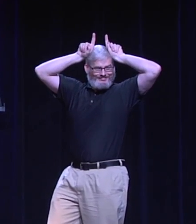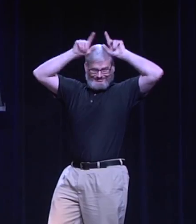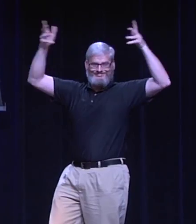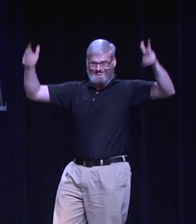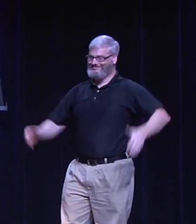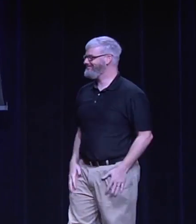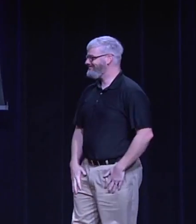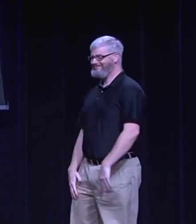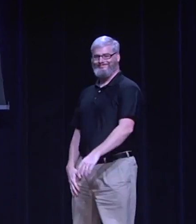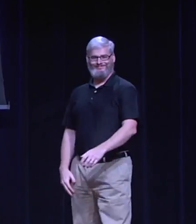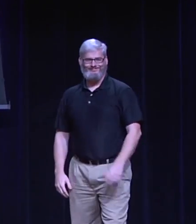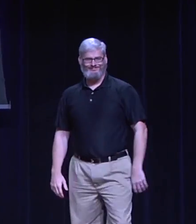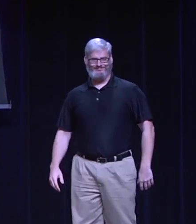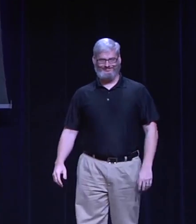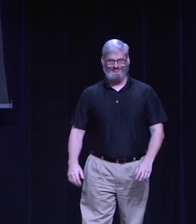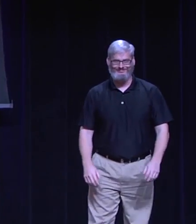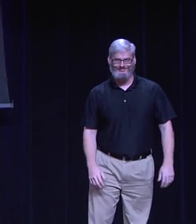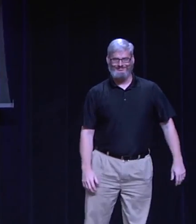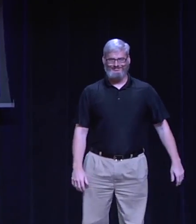Invokes a lot of... What is it? Reaction.